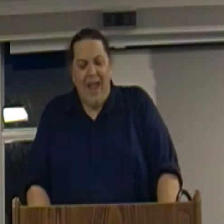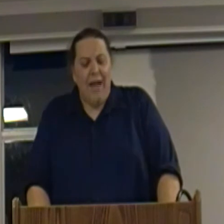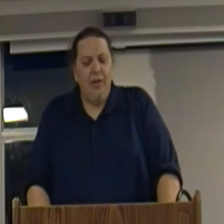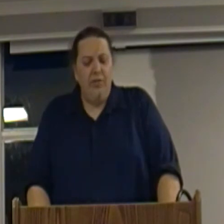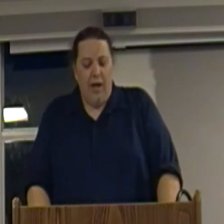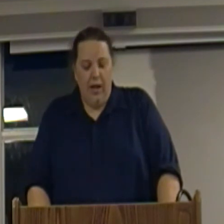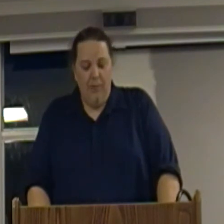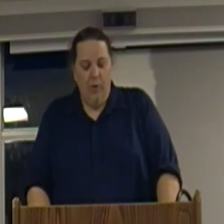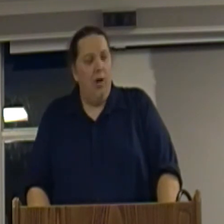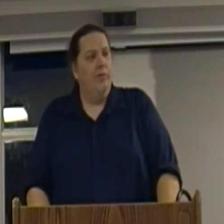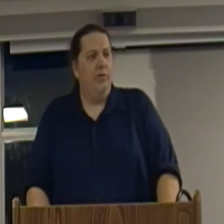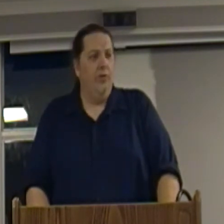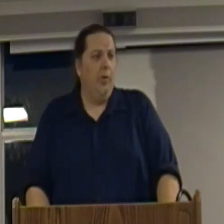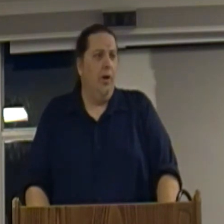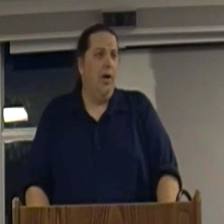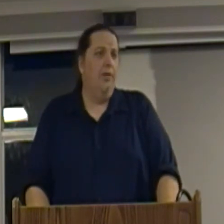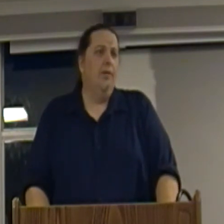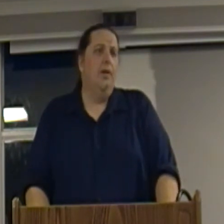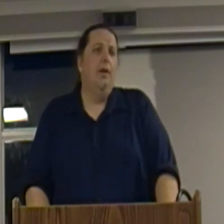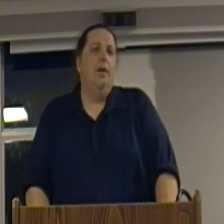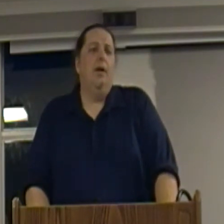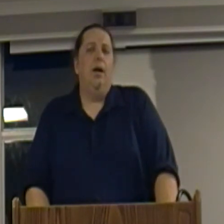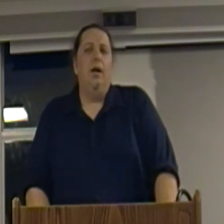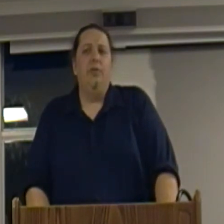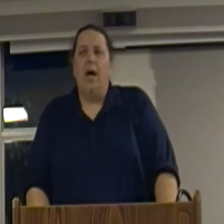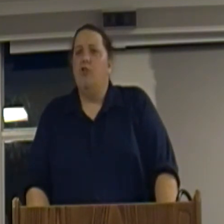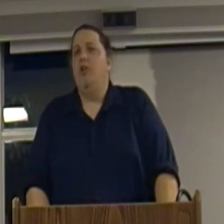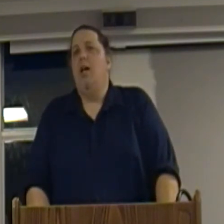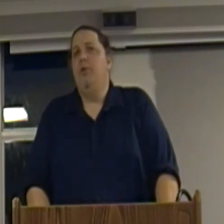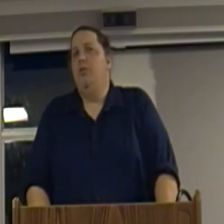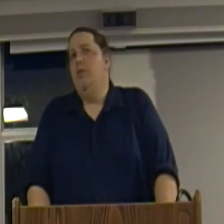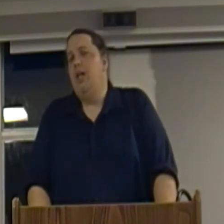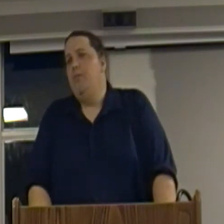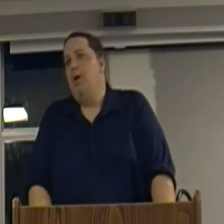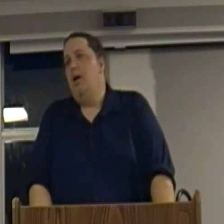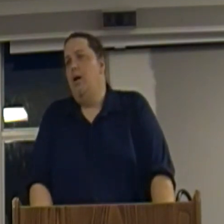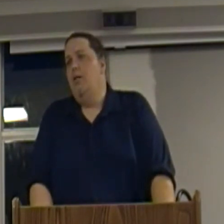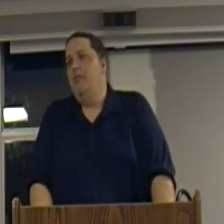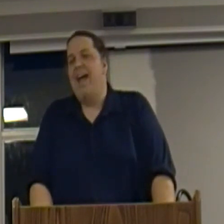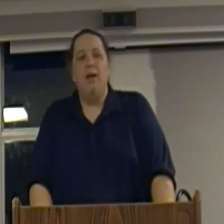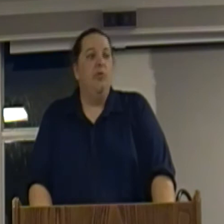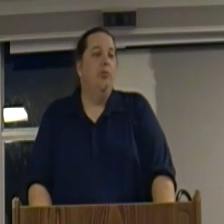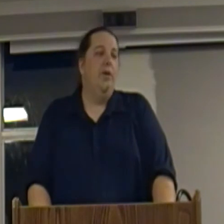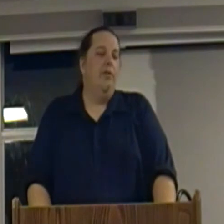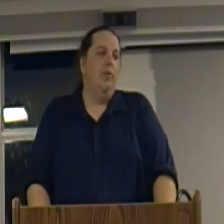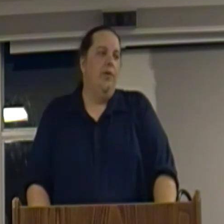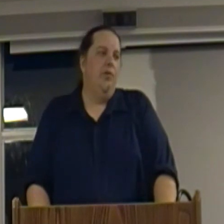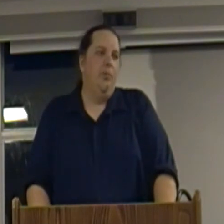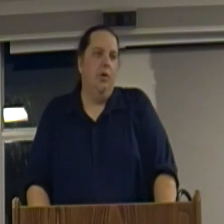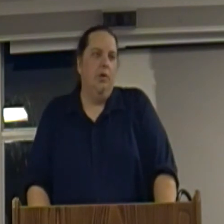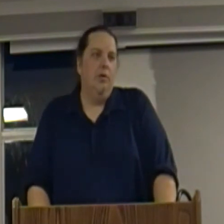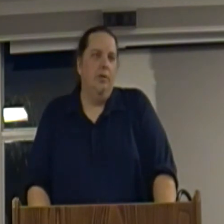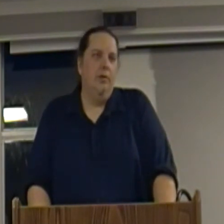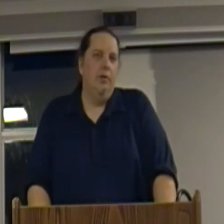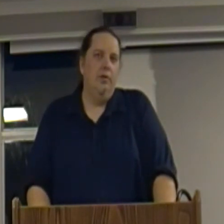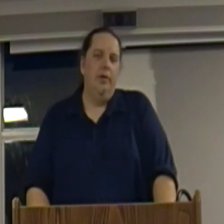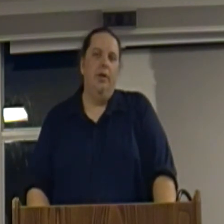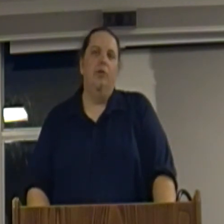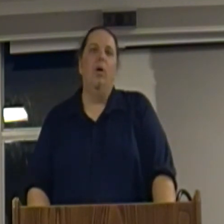at this time when all of this is going on, Scottish economists with the name of Adam Smith writes his book The